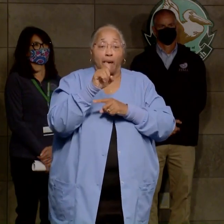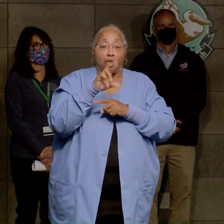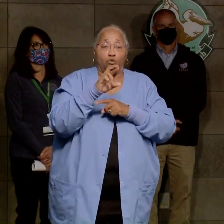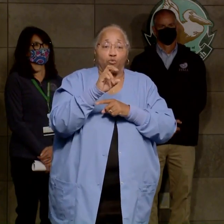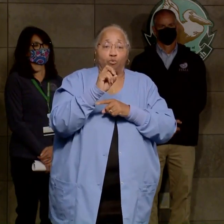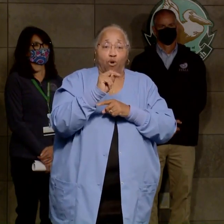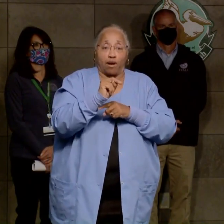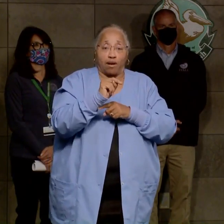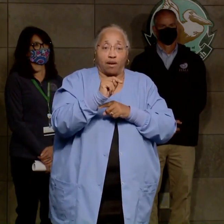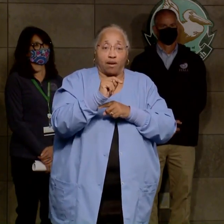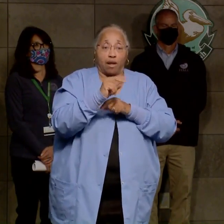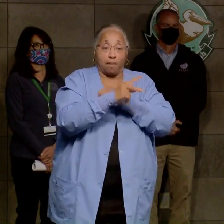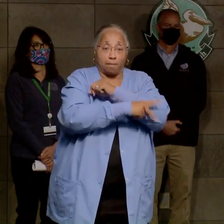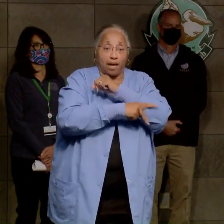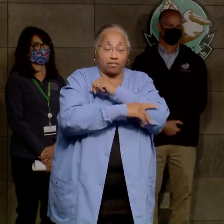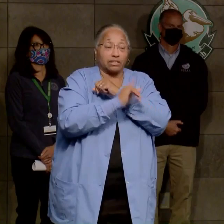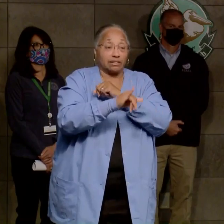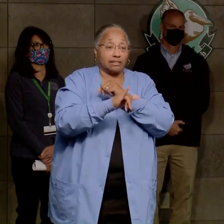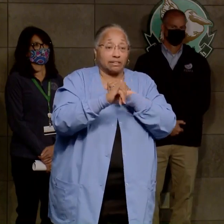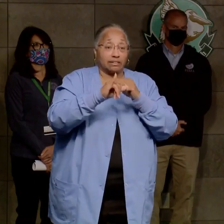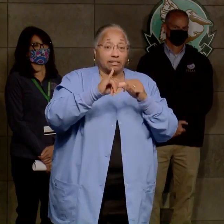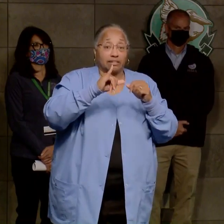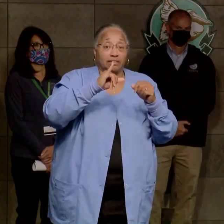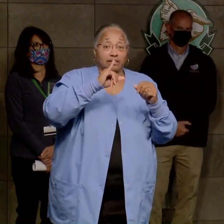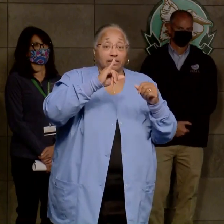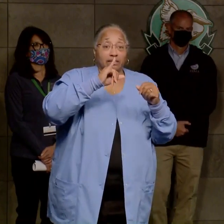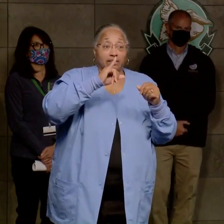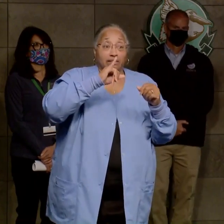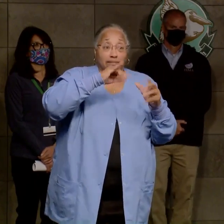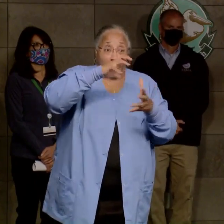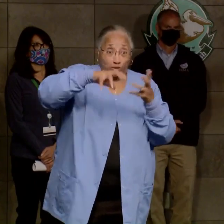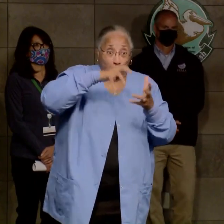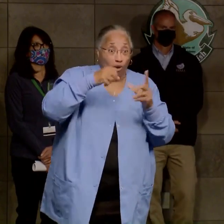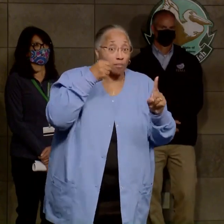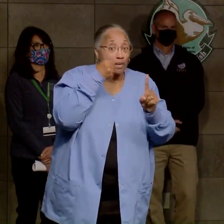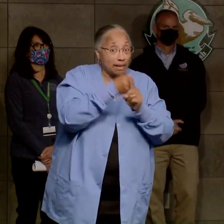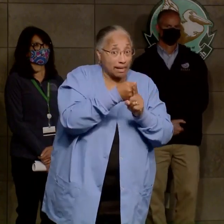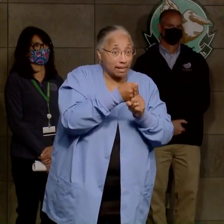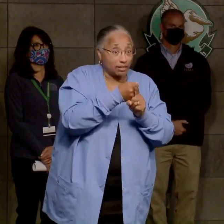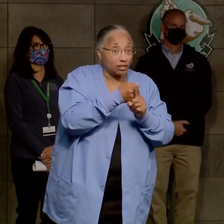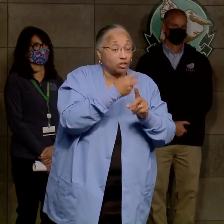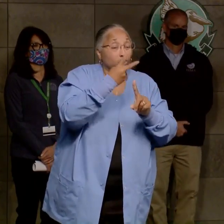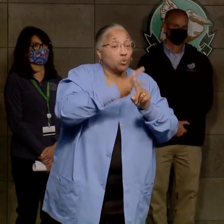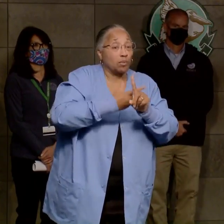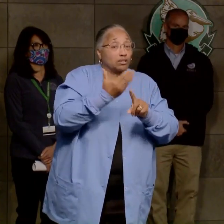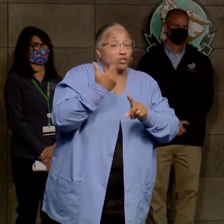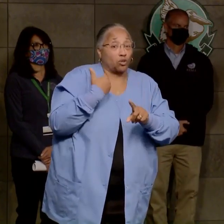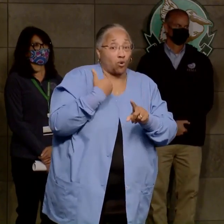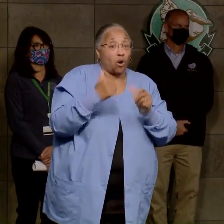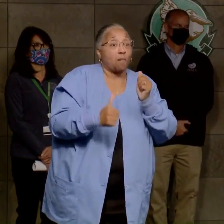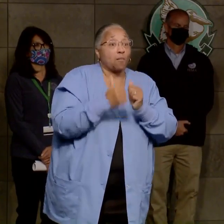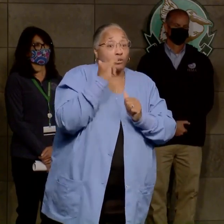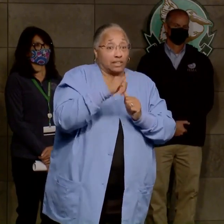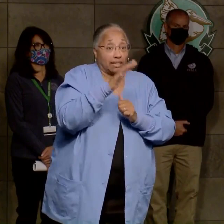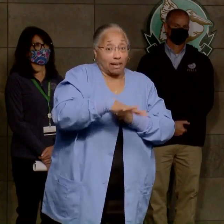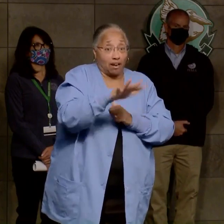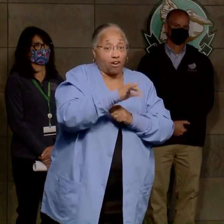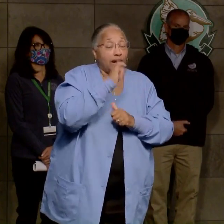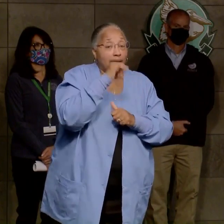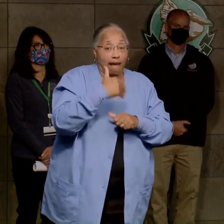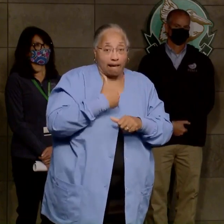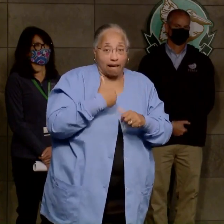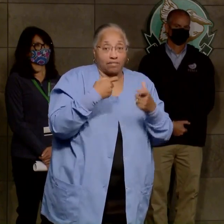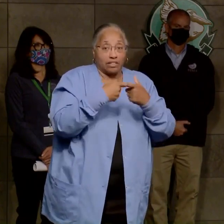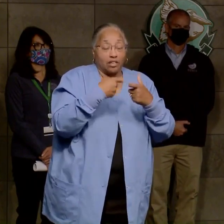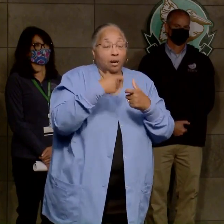that storm hit two months ago. And most of Cameron Parish doesn't have electricity today because of